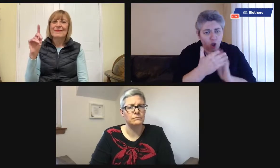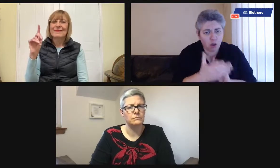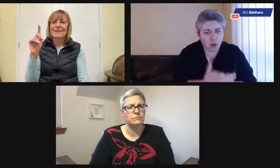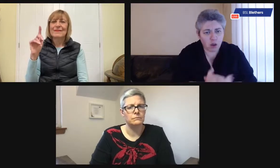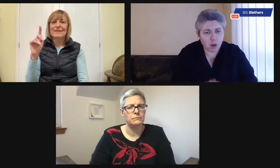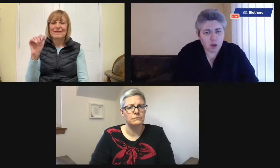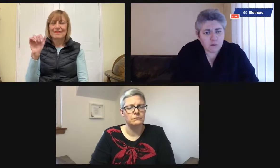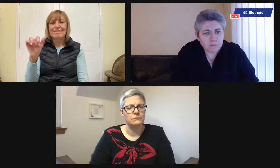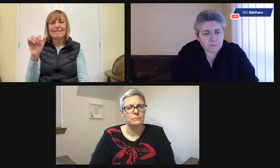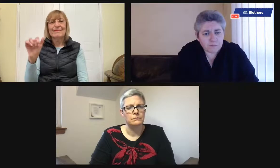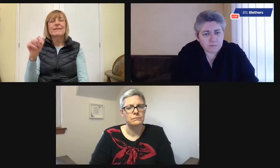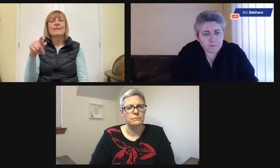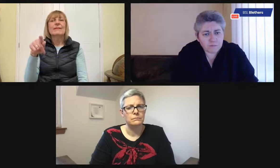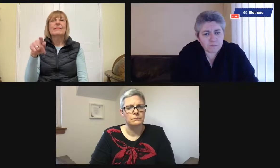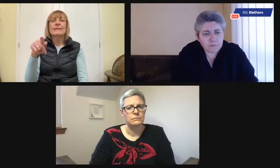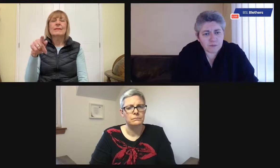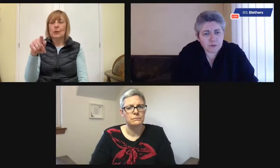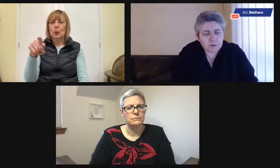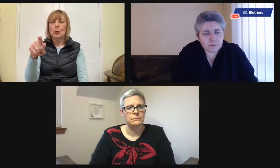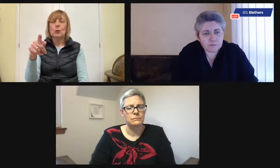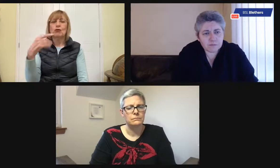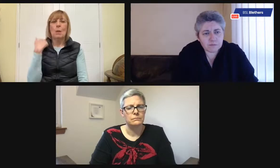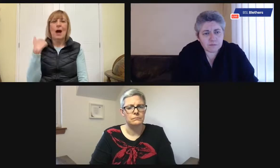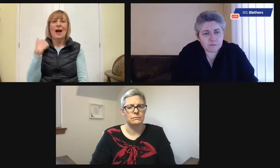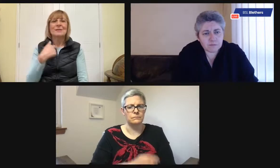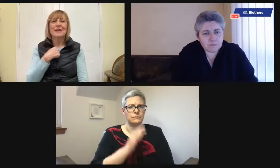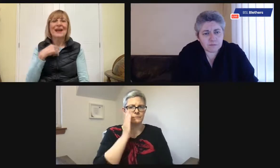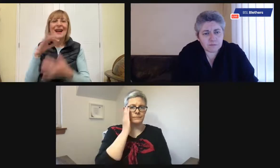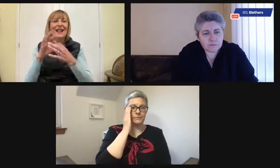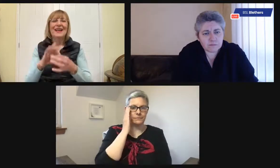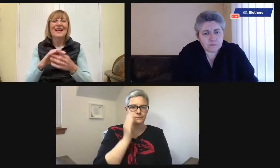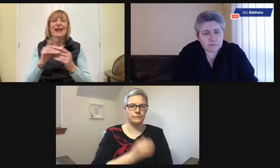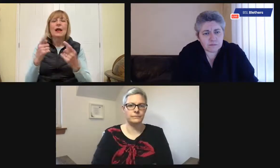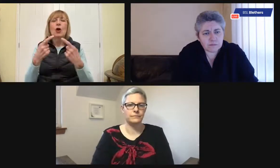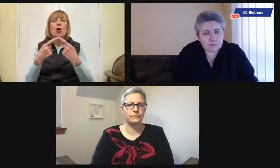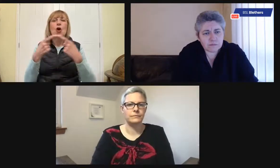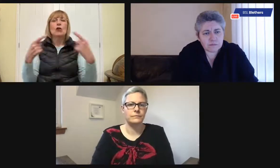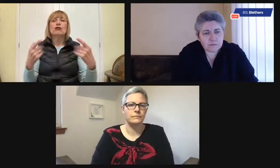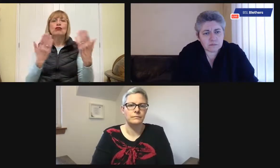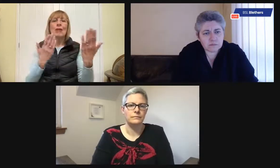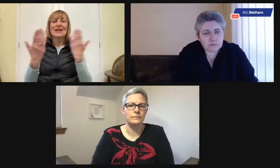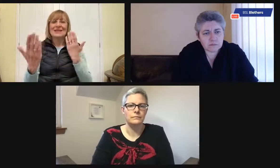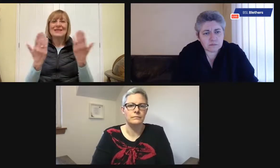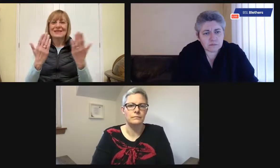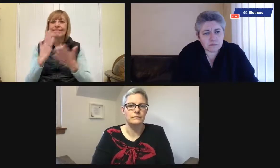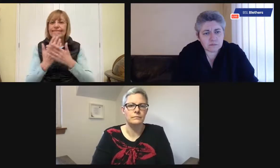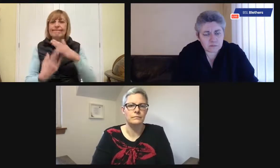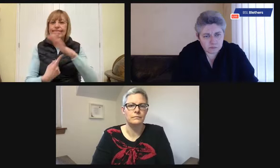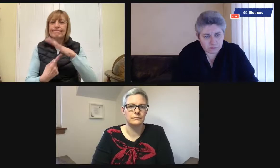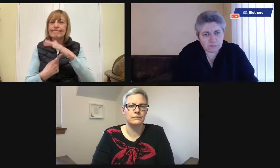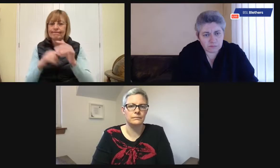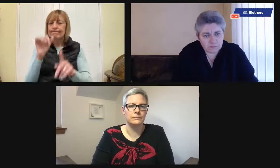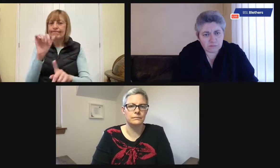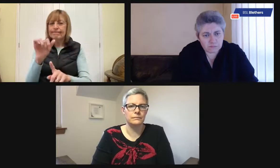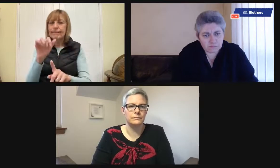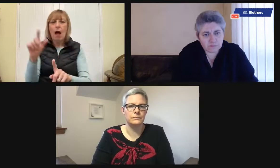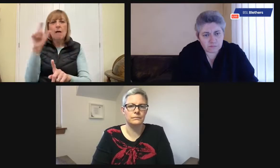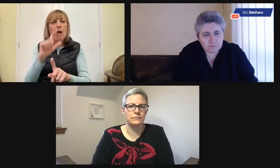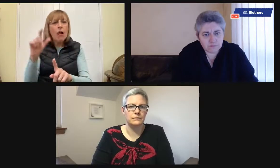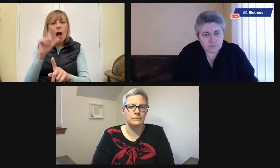Is there anything else that you can add that can also be useful? Well, you just reminded me, actually. And we've talked